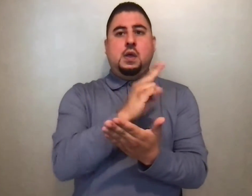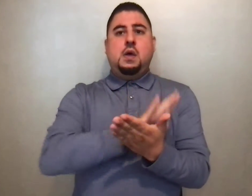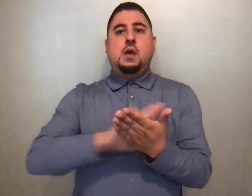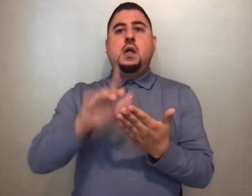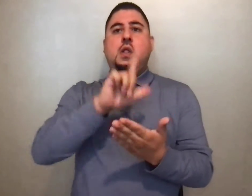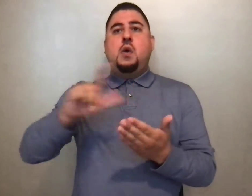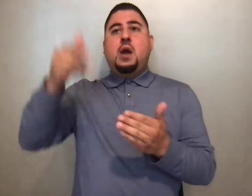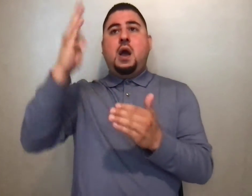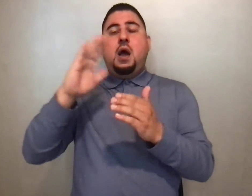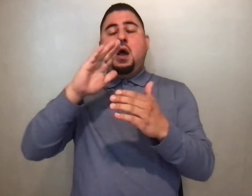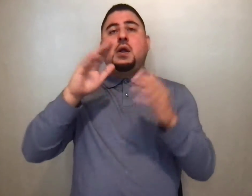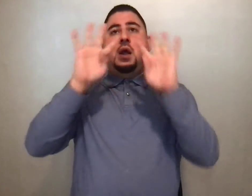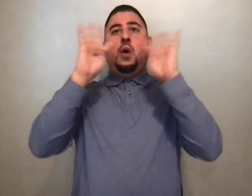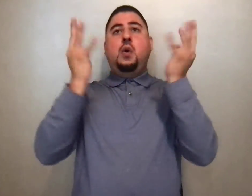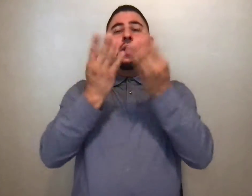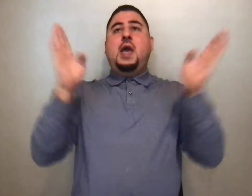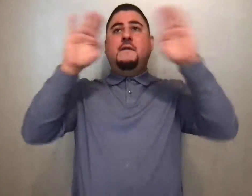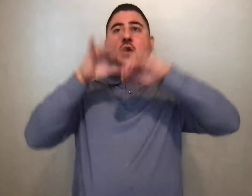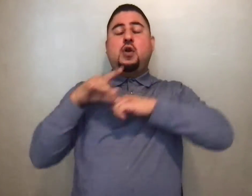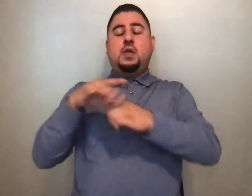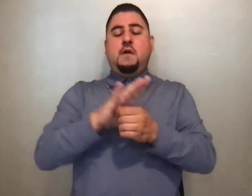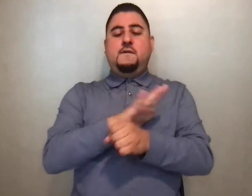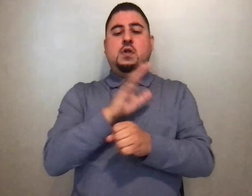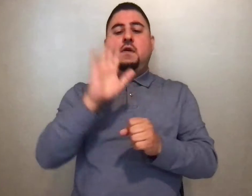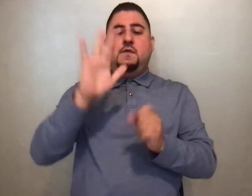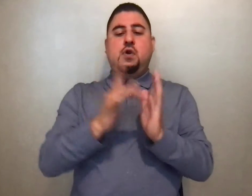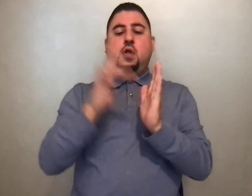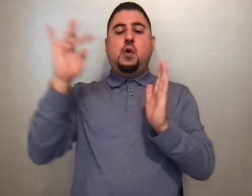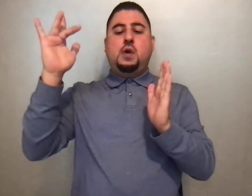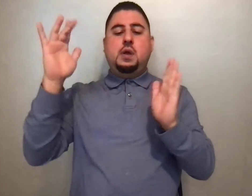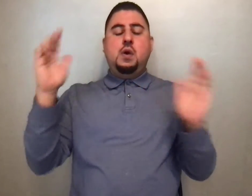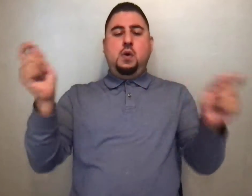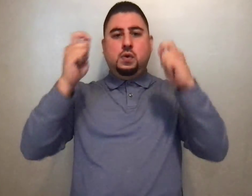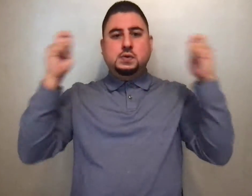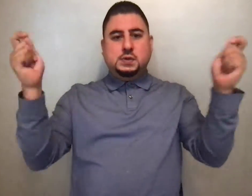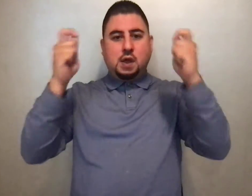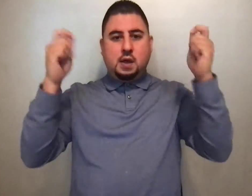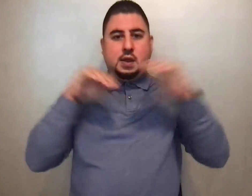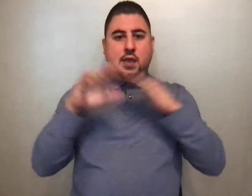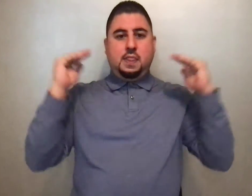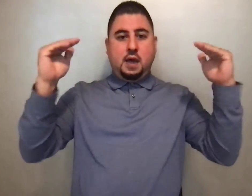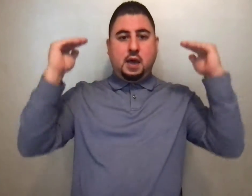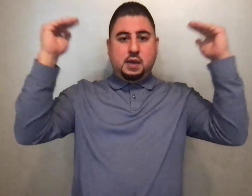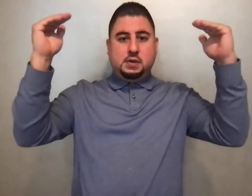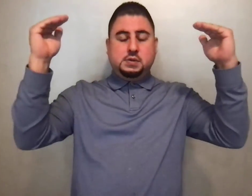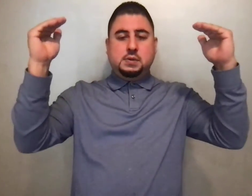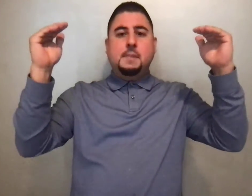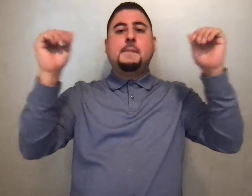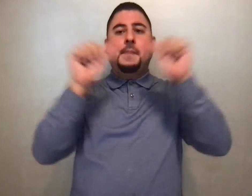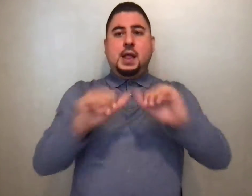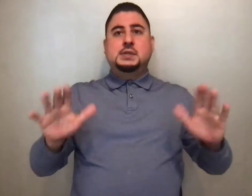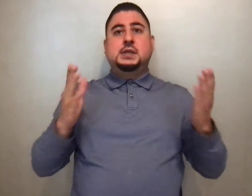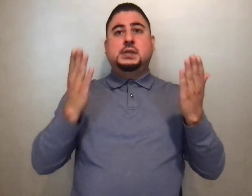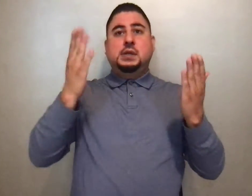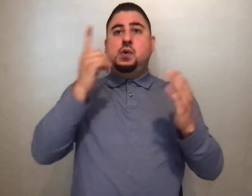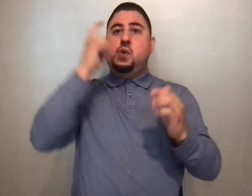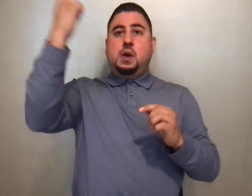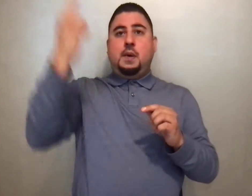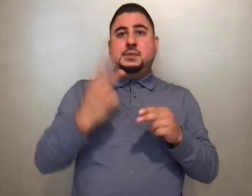God of hosts. Heaven and earth are full of your glory. Hosanna in the highest. Blessed is he who comes